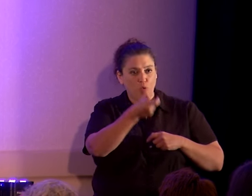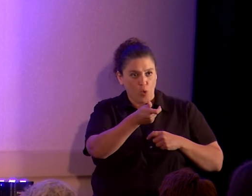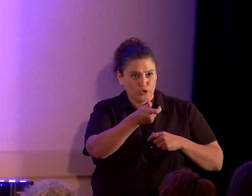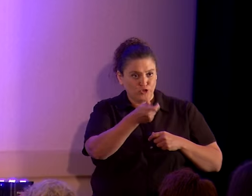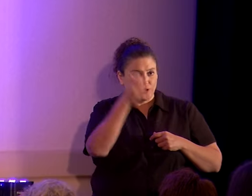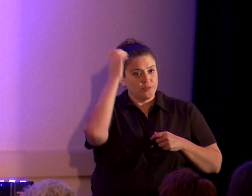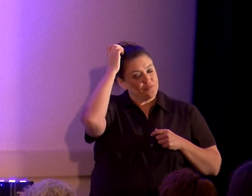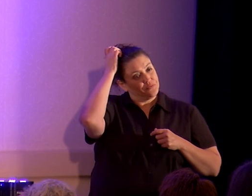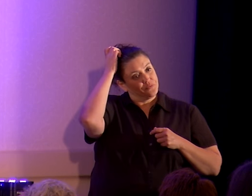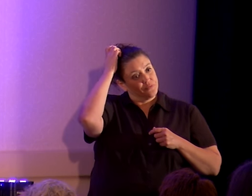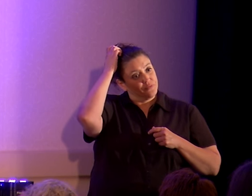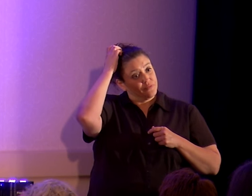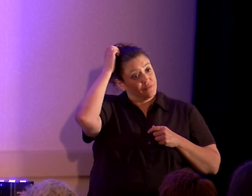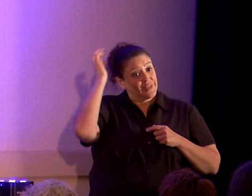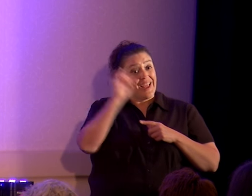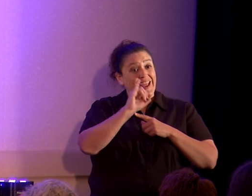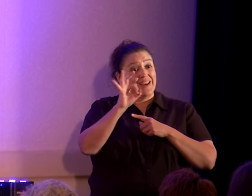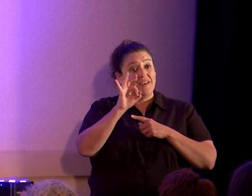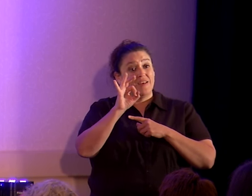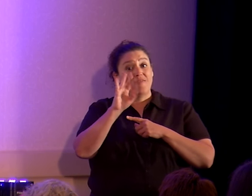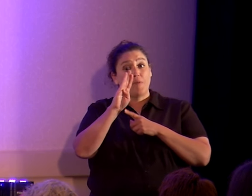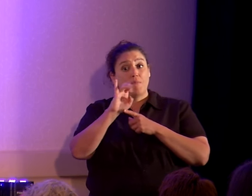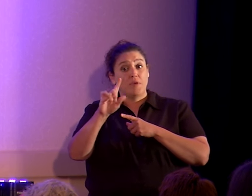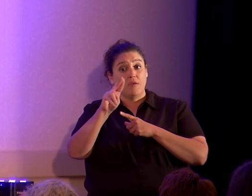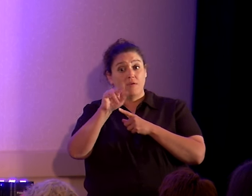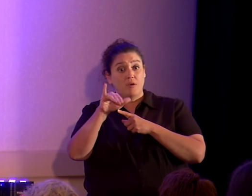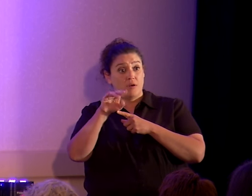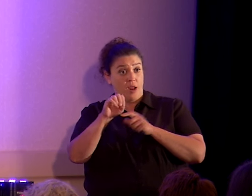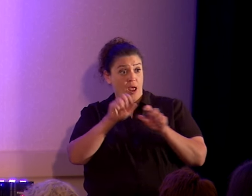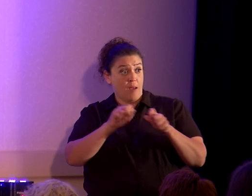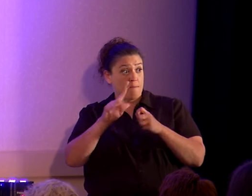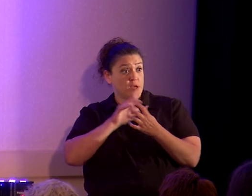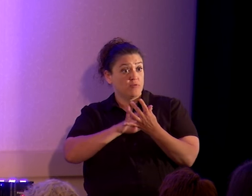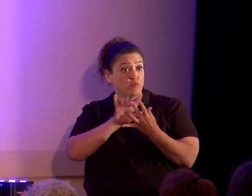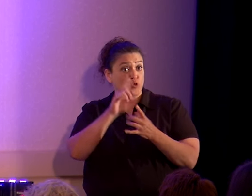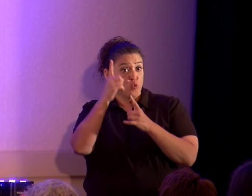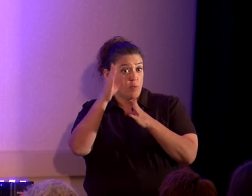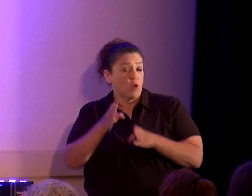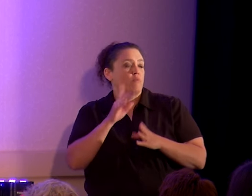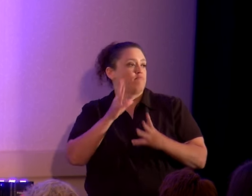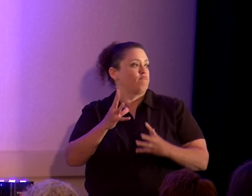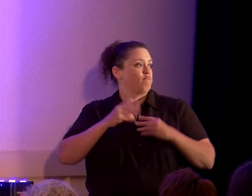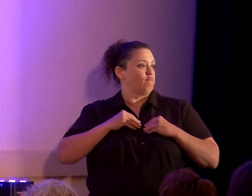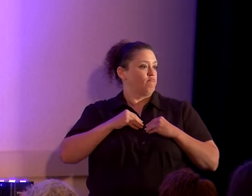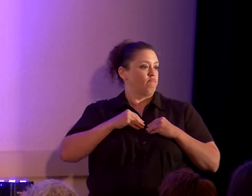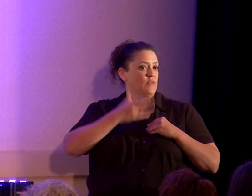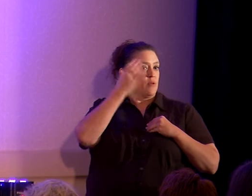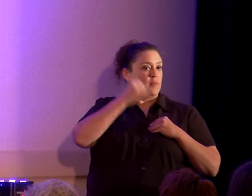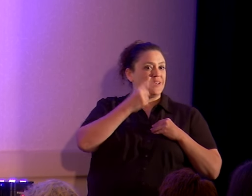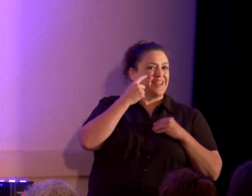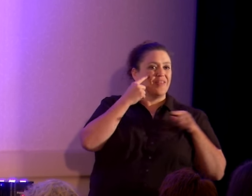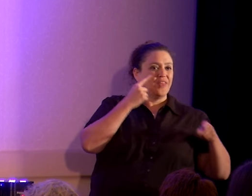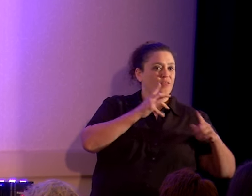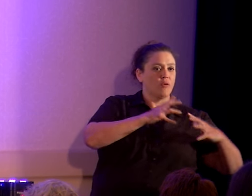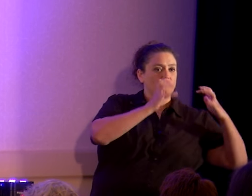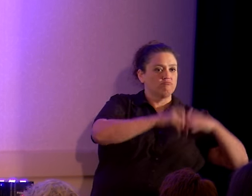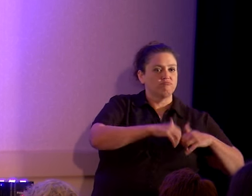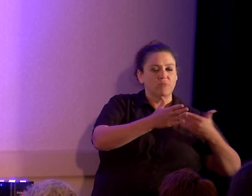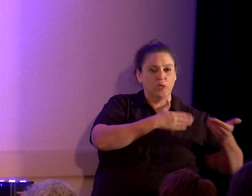And if Bill Nye managed to reach one person, I'll take it, because I think the Creation Museum is going to go under eventually anyway.